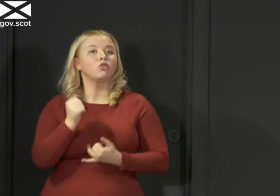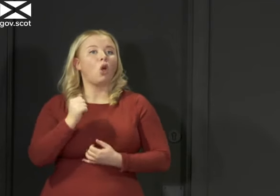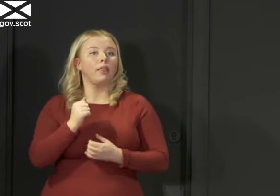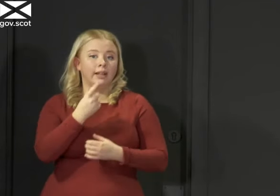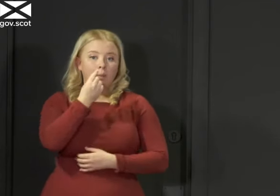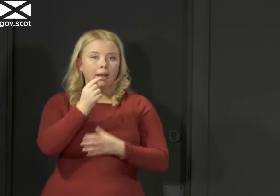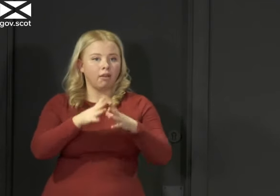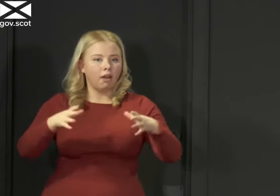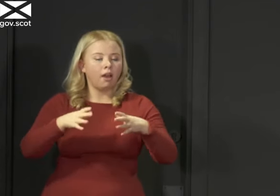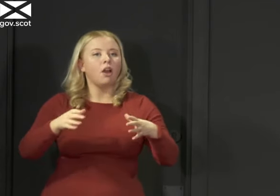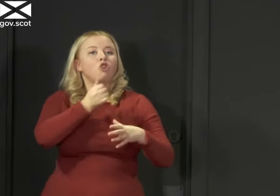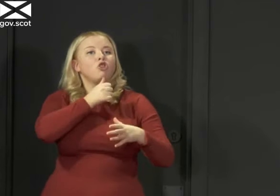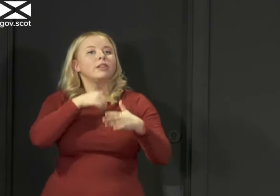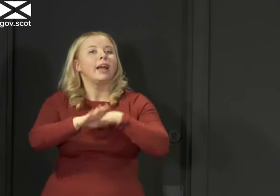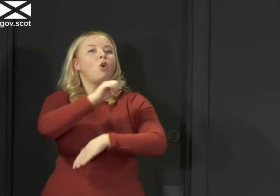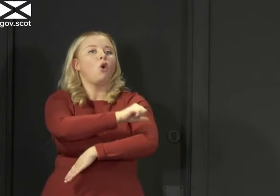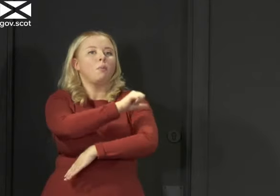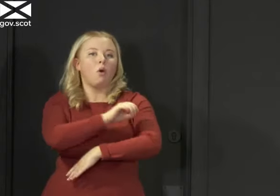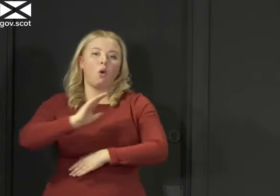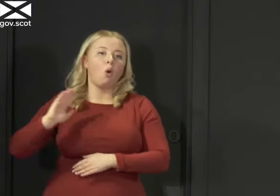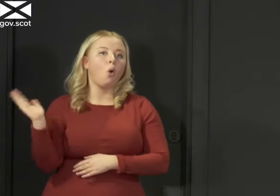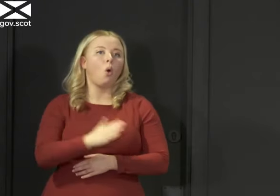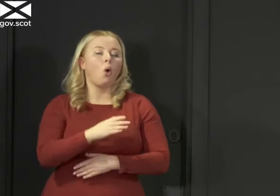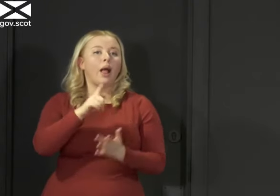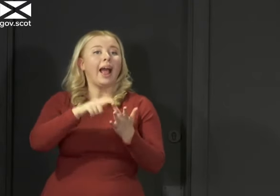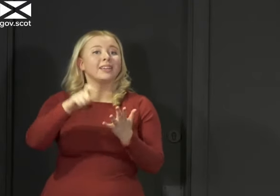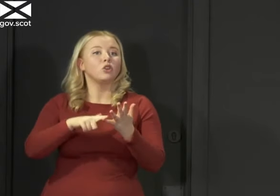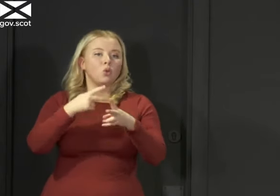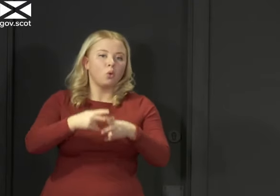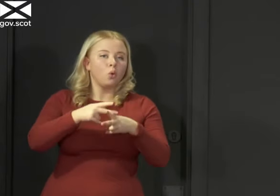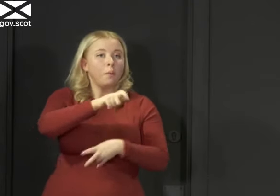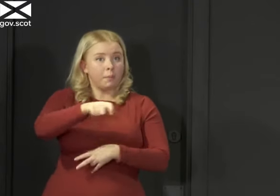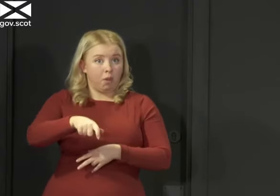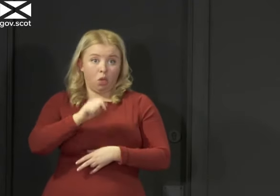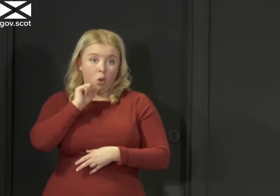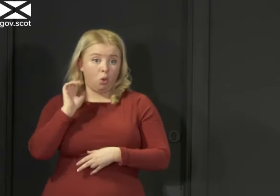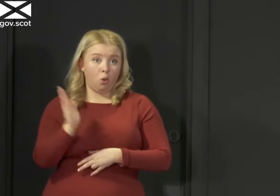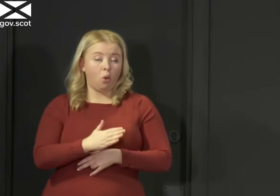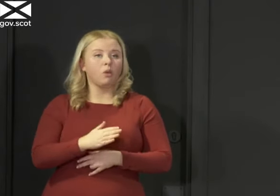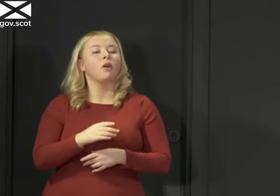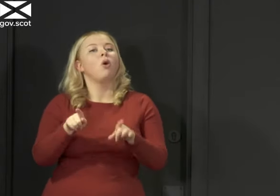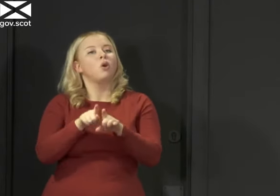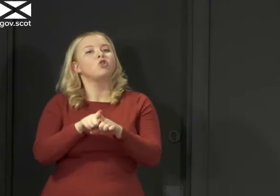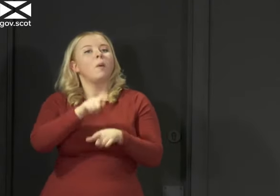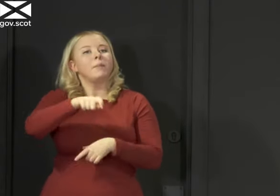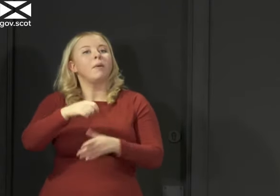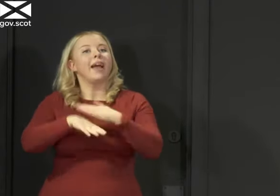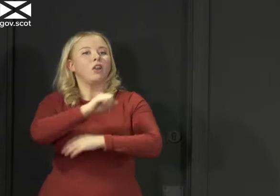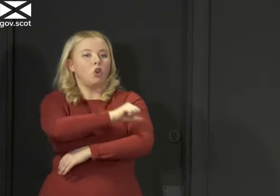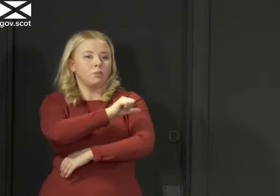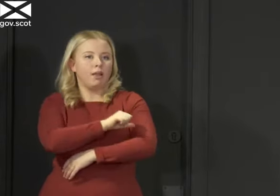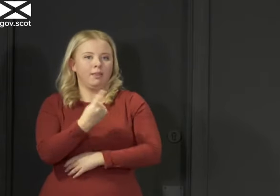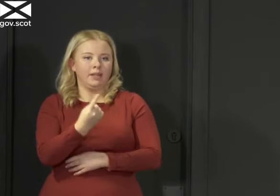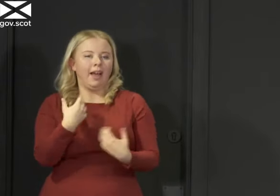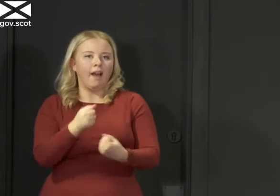is currently used within hospitals for all intensive care patients, all patients in hospital who have symptoms of the